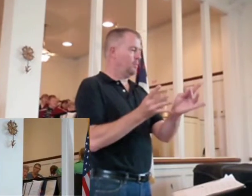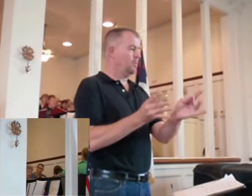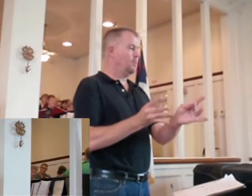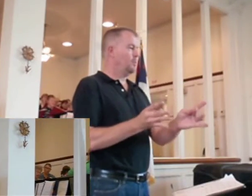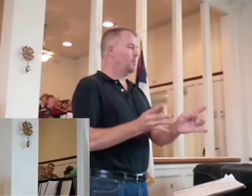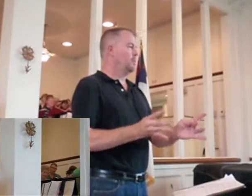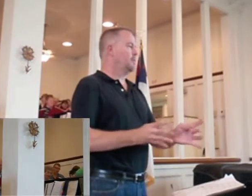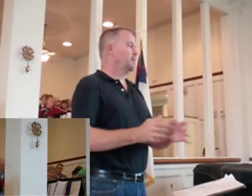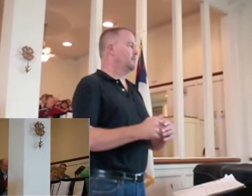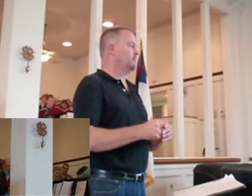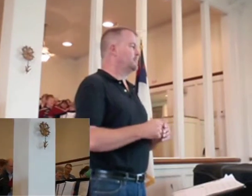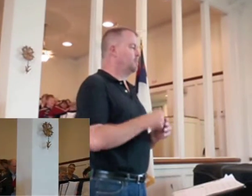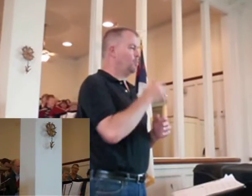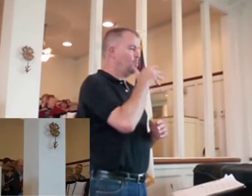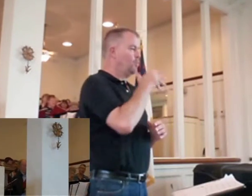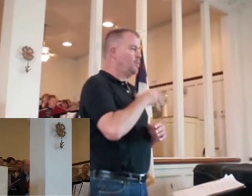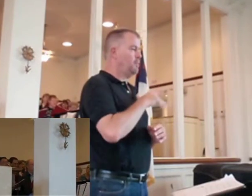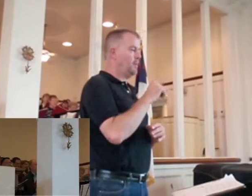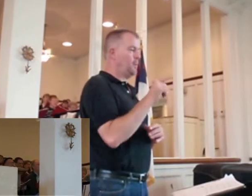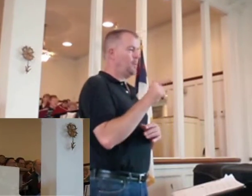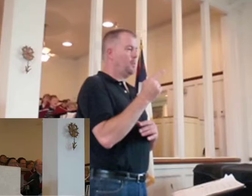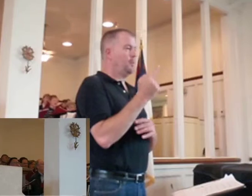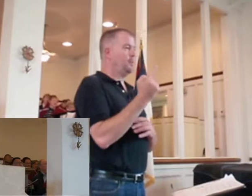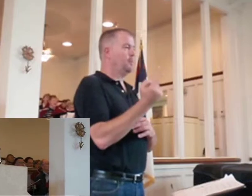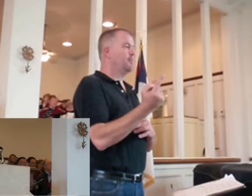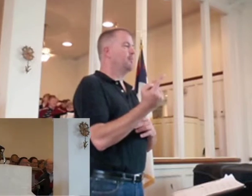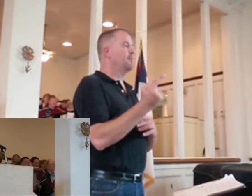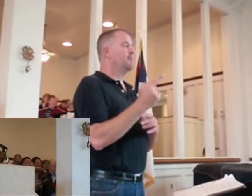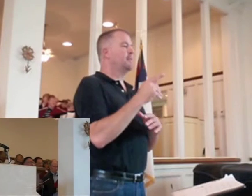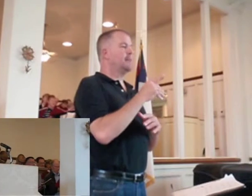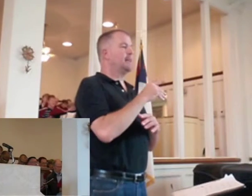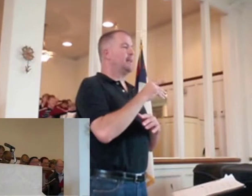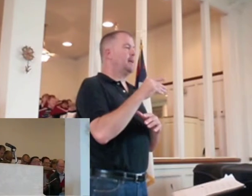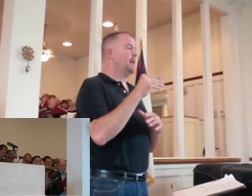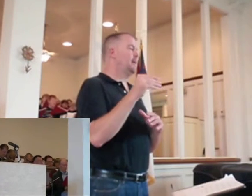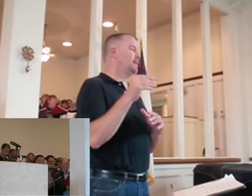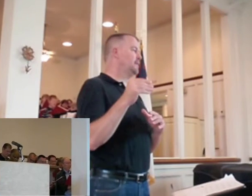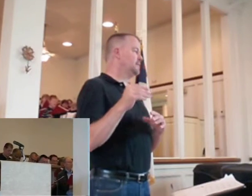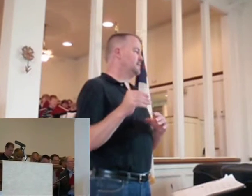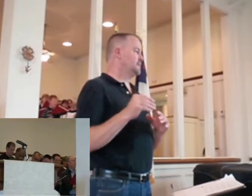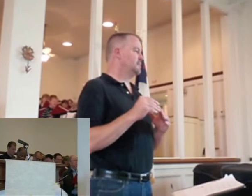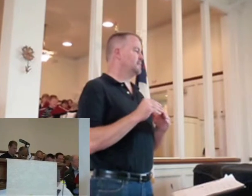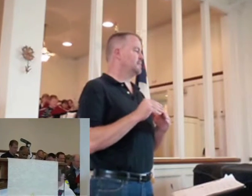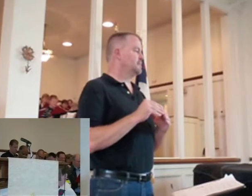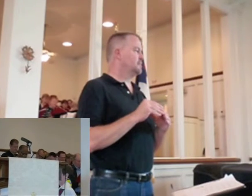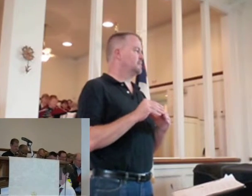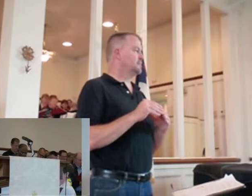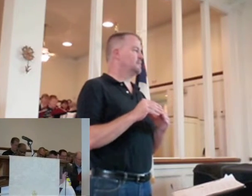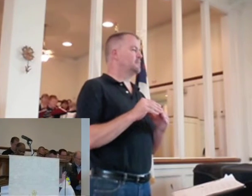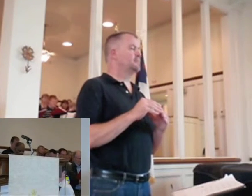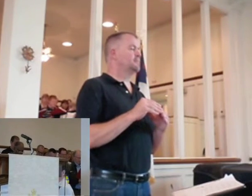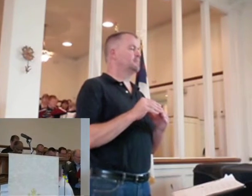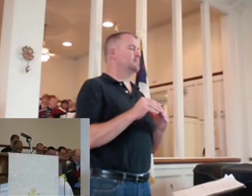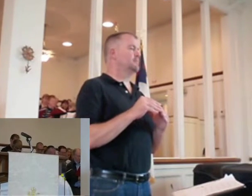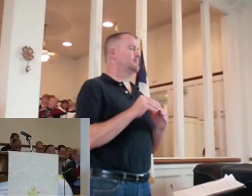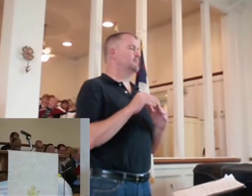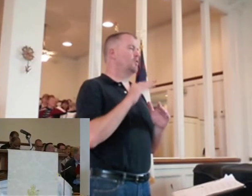glory of the Lord shall be